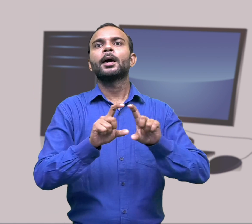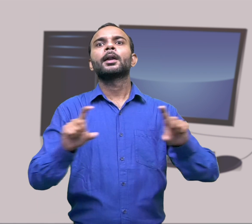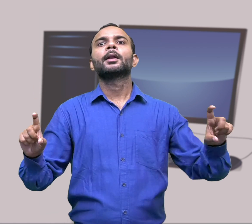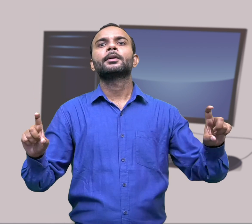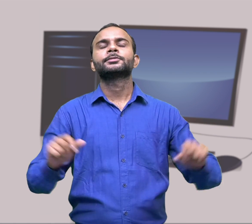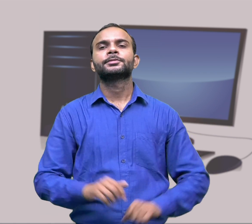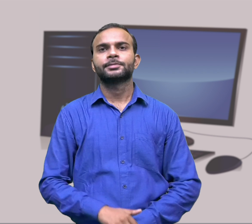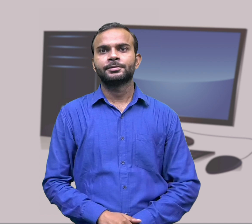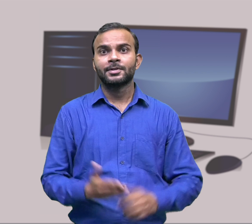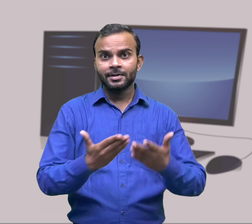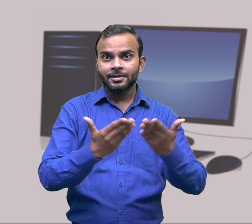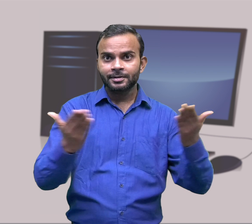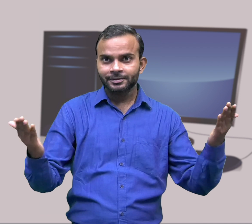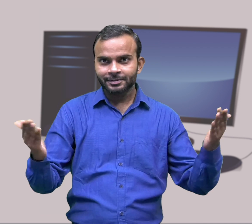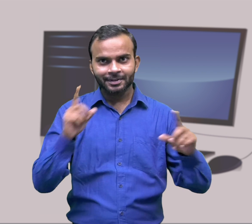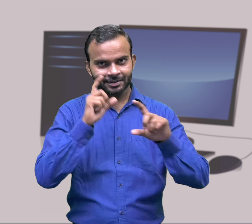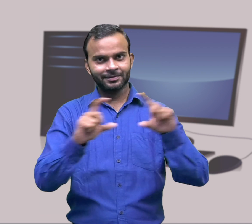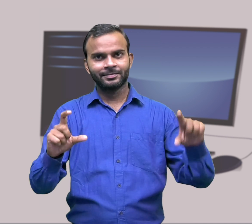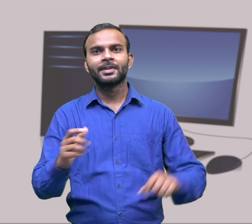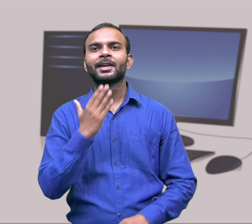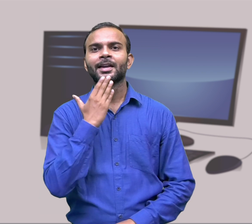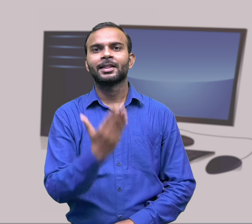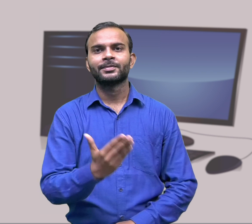I hope this is clear to you. Thank you.